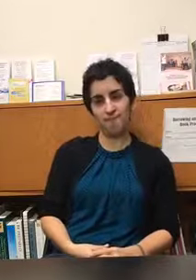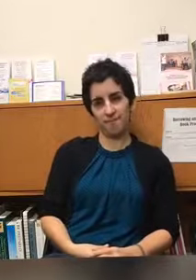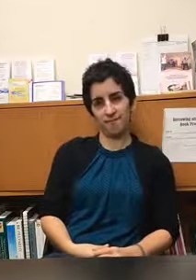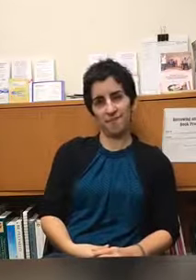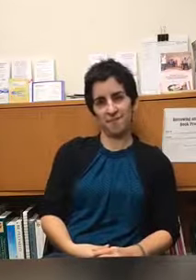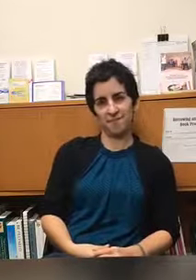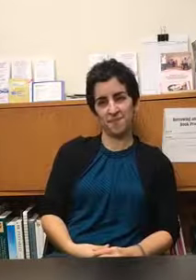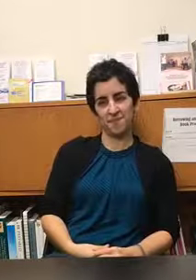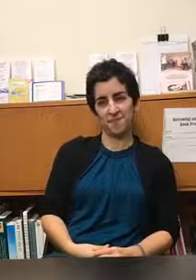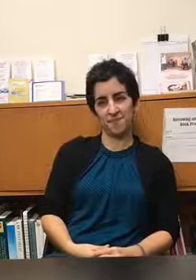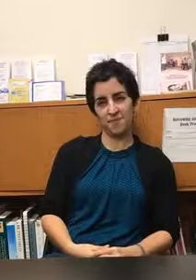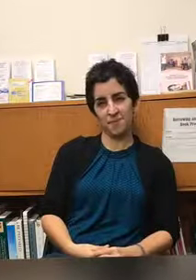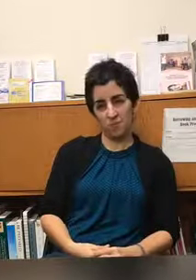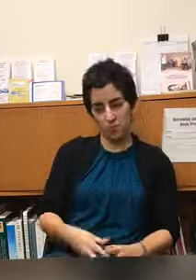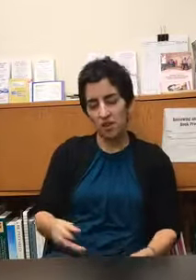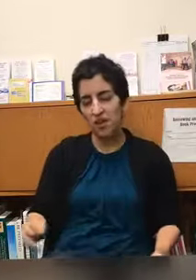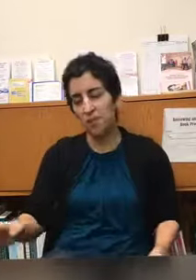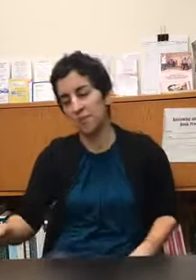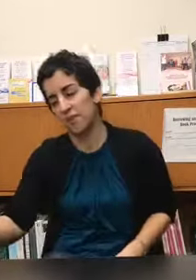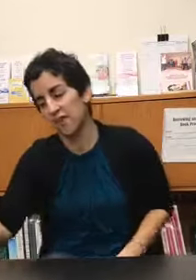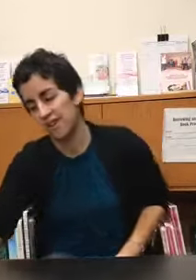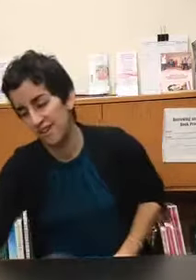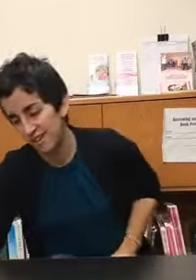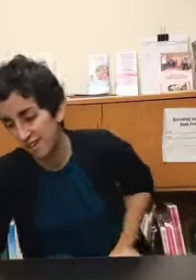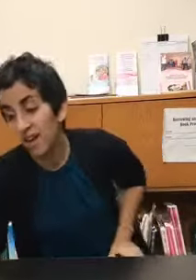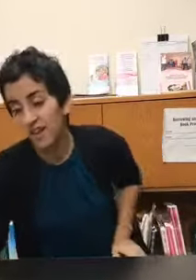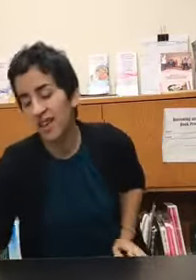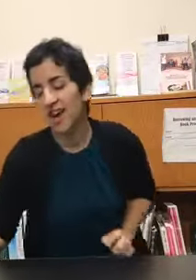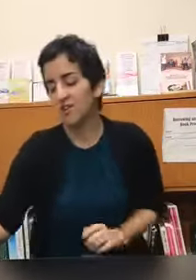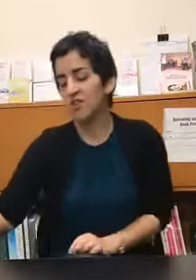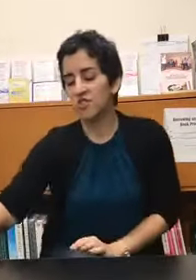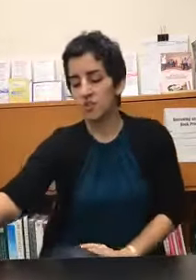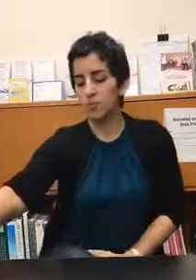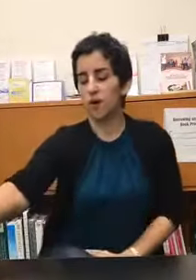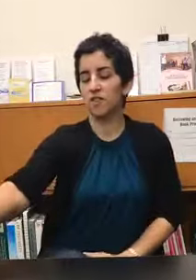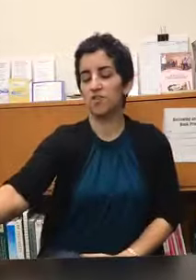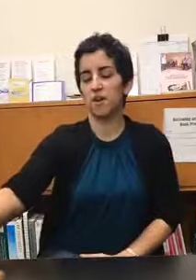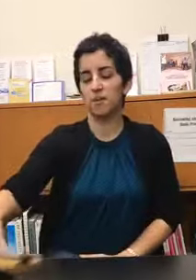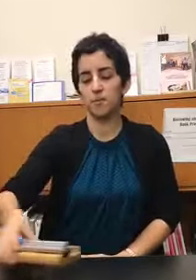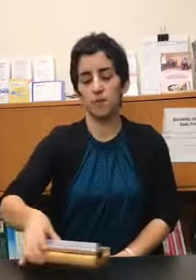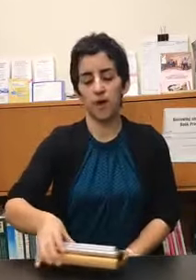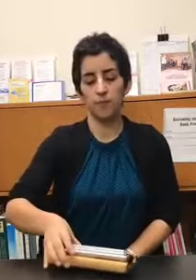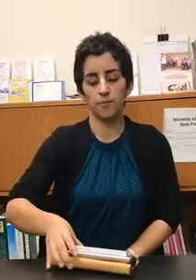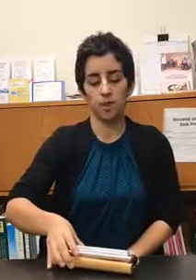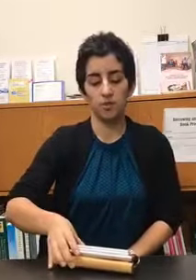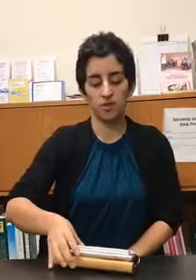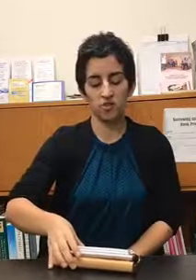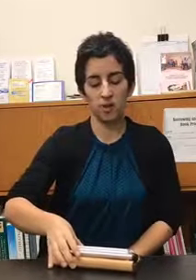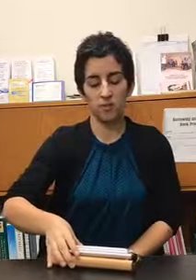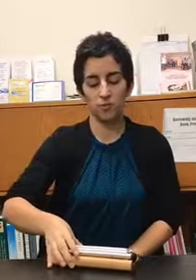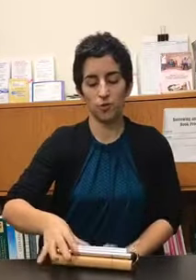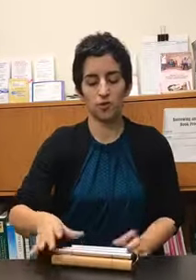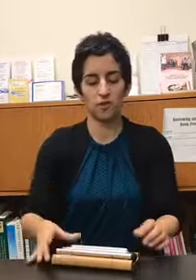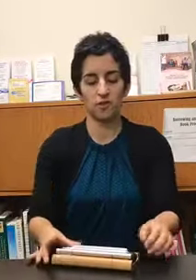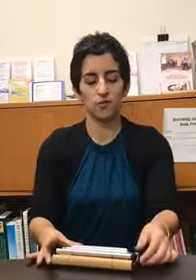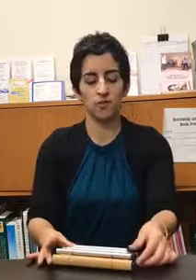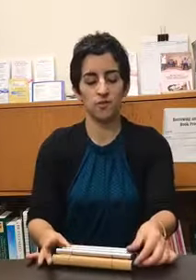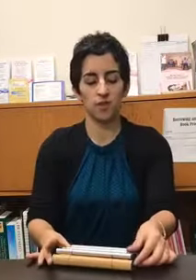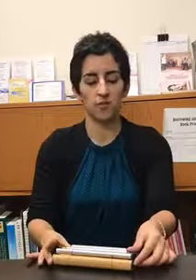use chimes or other yeah instruments too yeah so i just brought the chimes um and only the chimes unfortunately just for the sake of